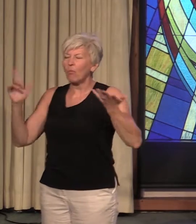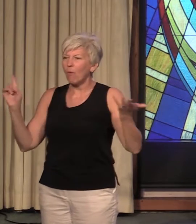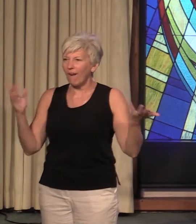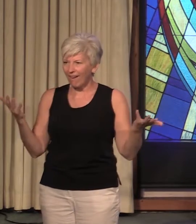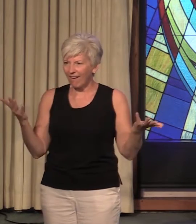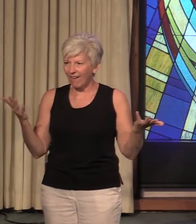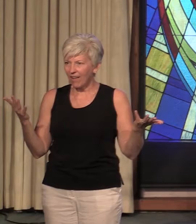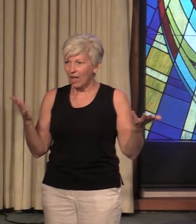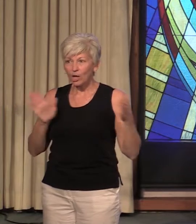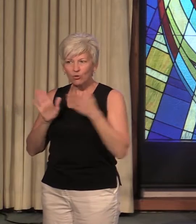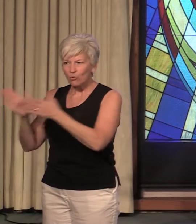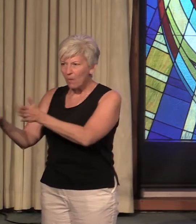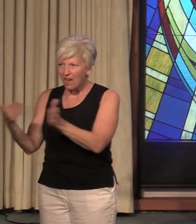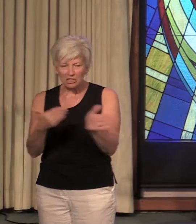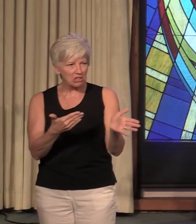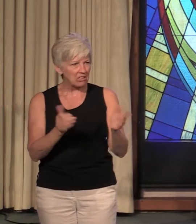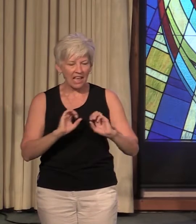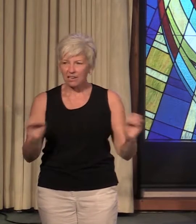Direction had no meaning.